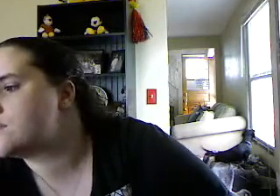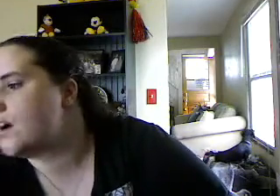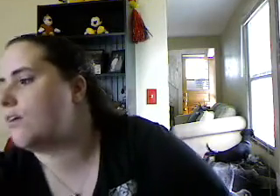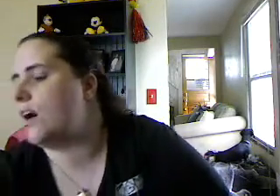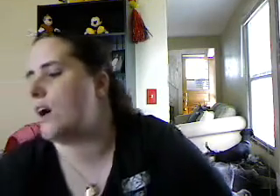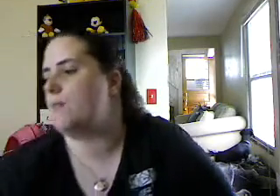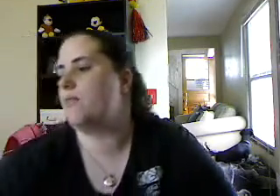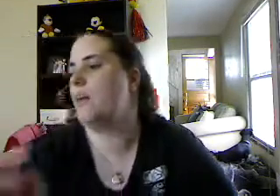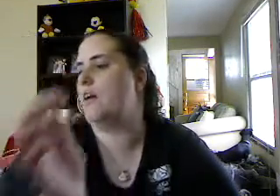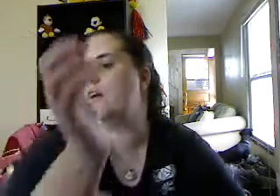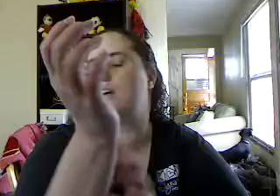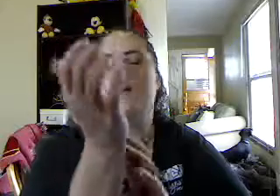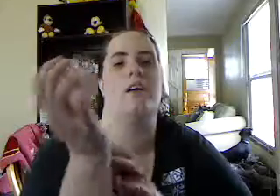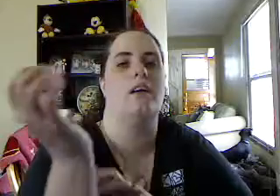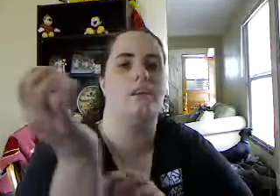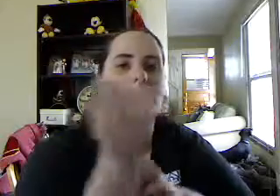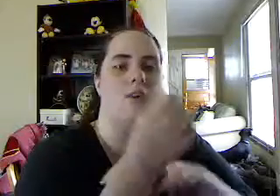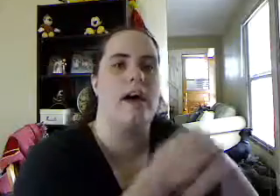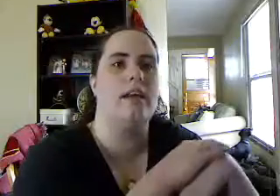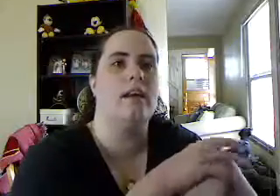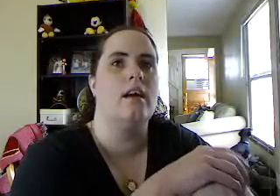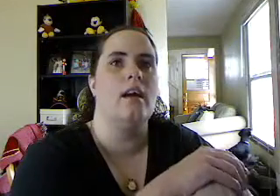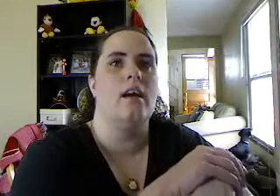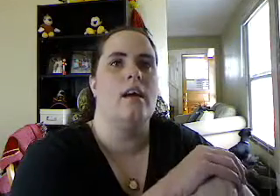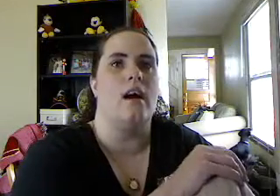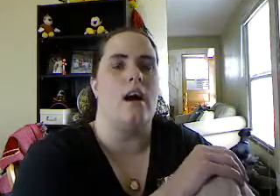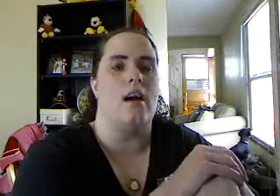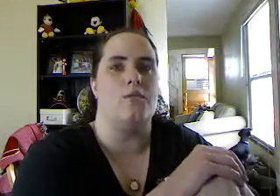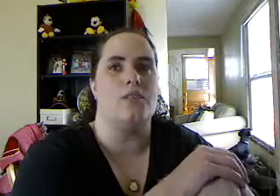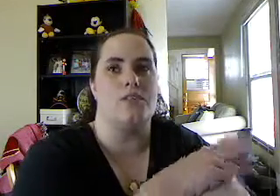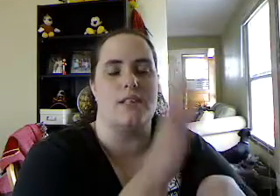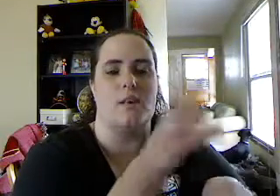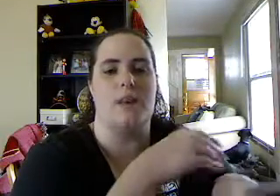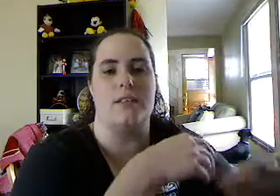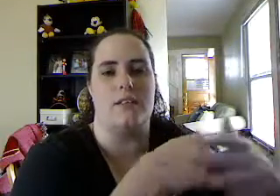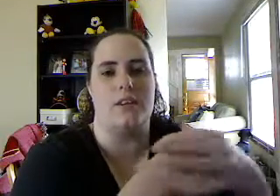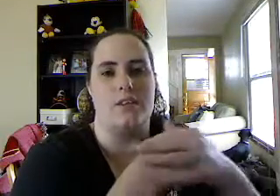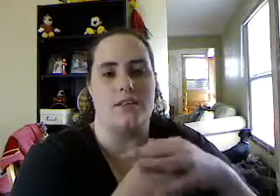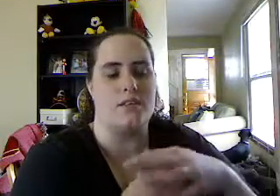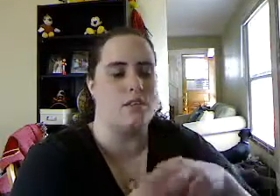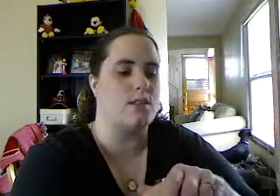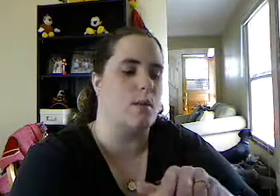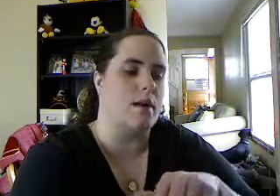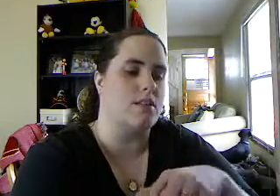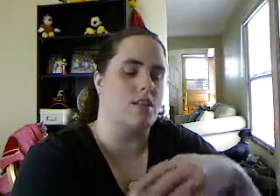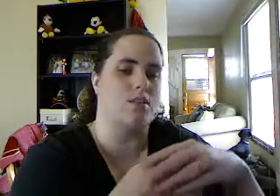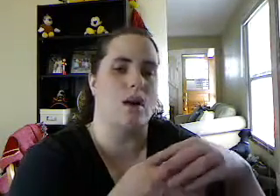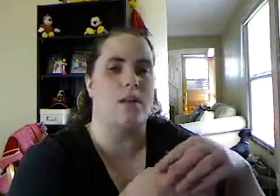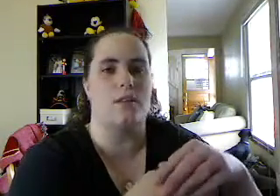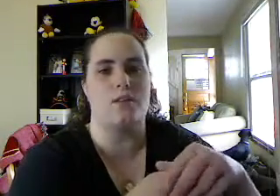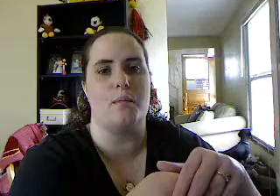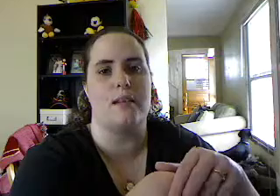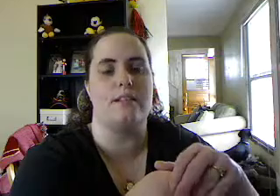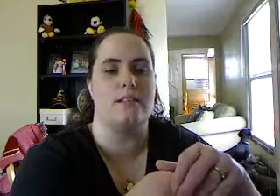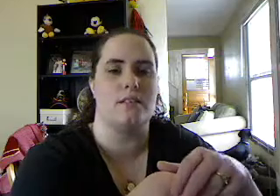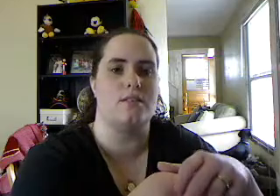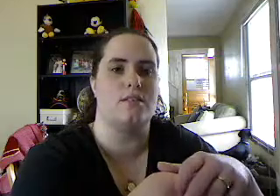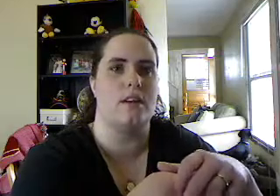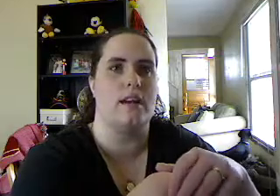So, um, so then, um, she said, well, I've talked to nurses. The nurse came out, and she goes, well, you know, some anesthesiists, or